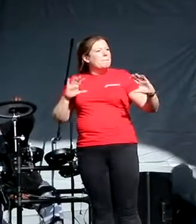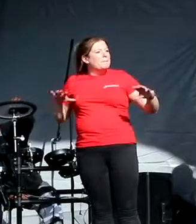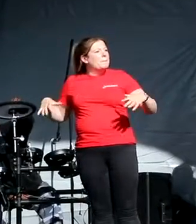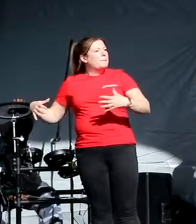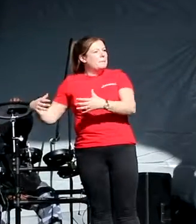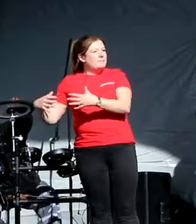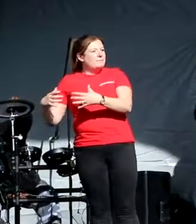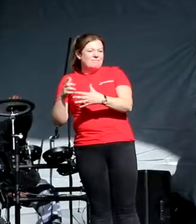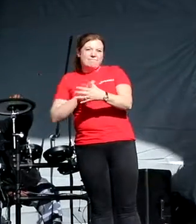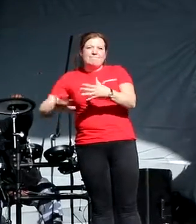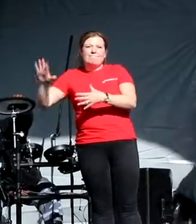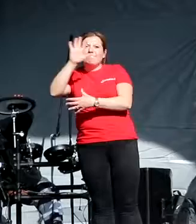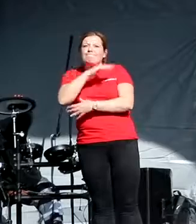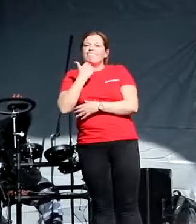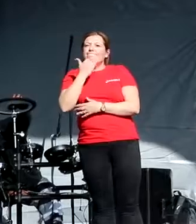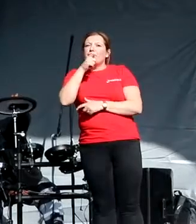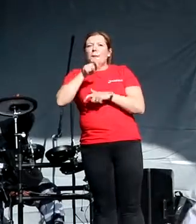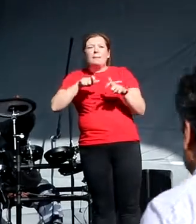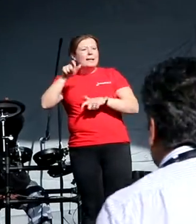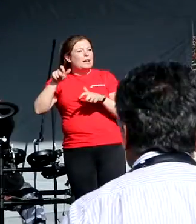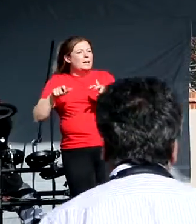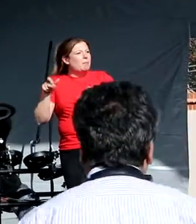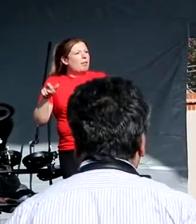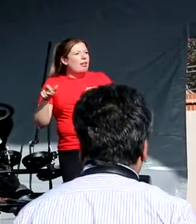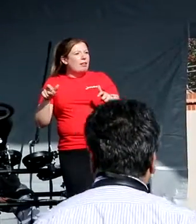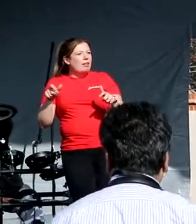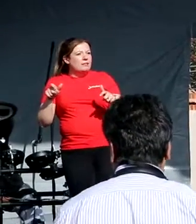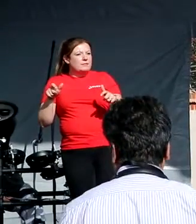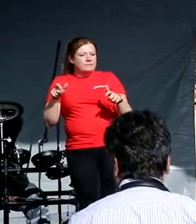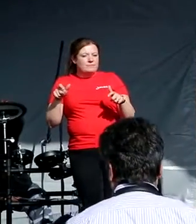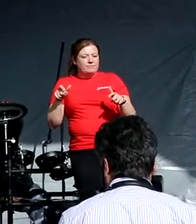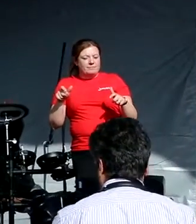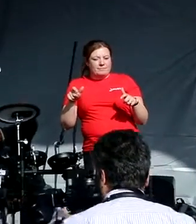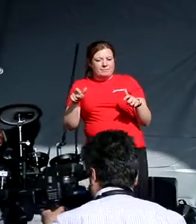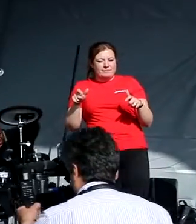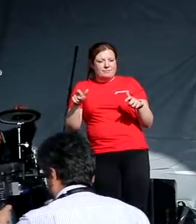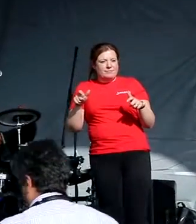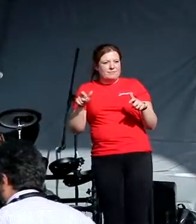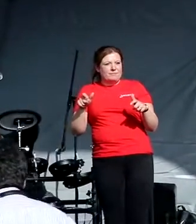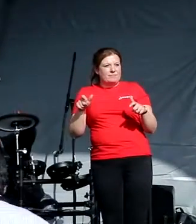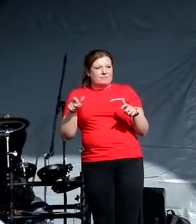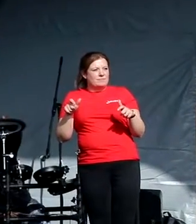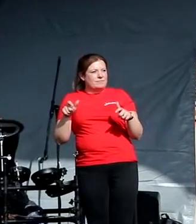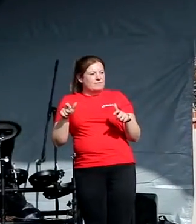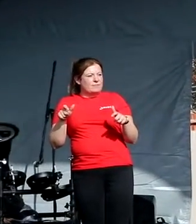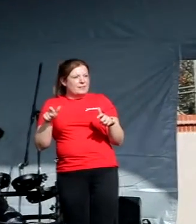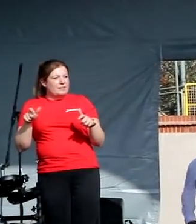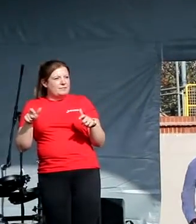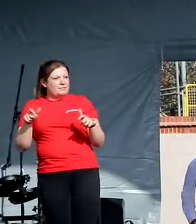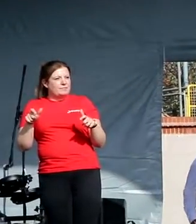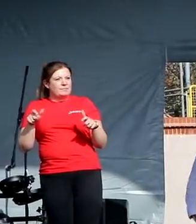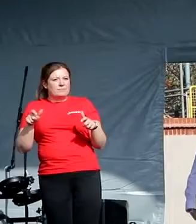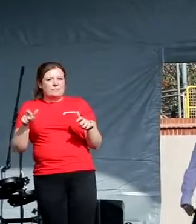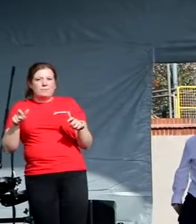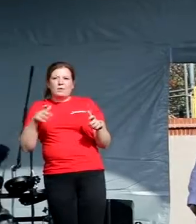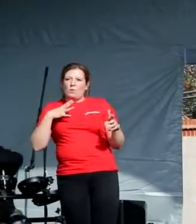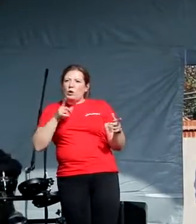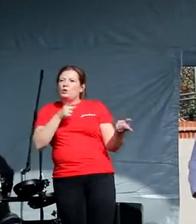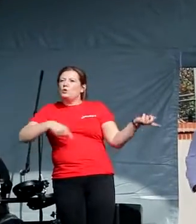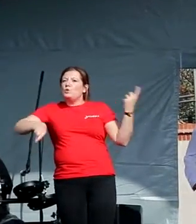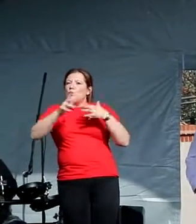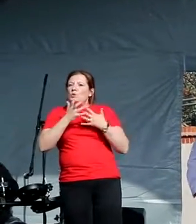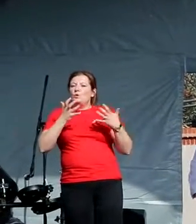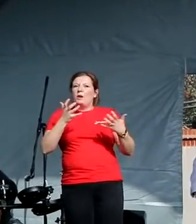our country and internationally. I want you to think about